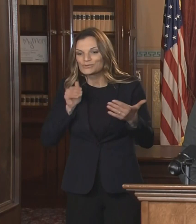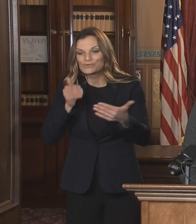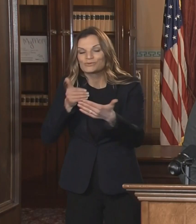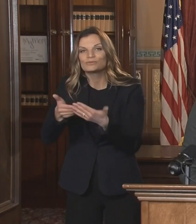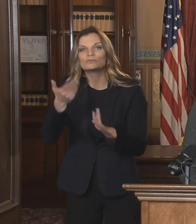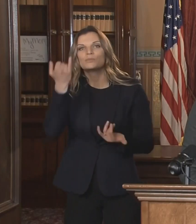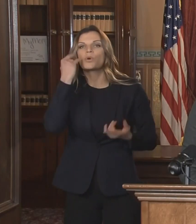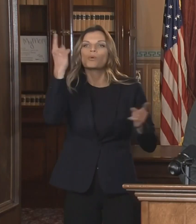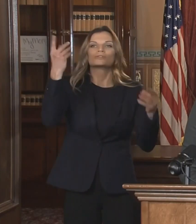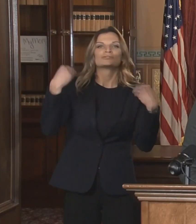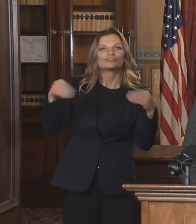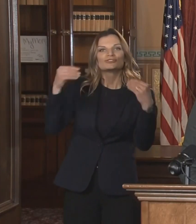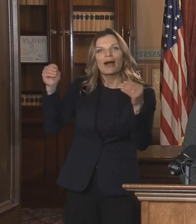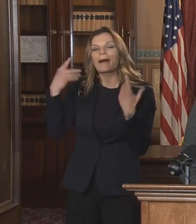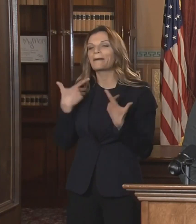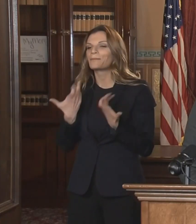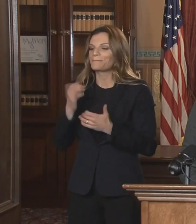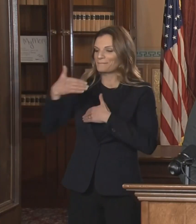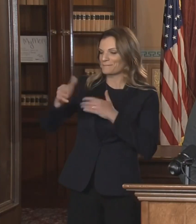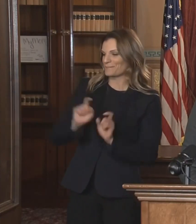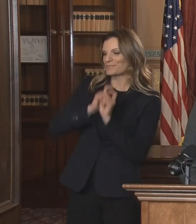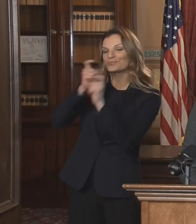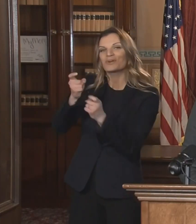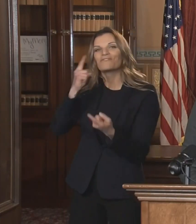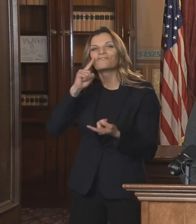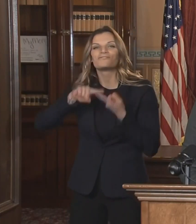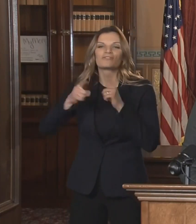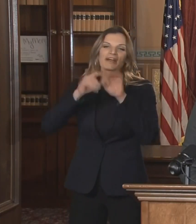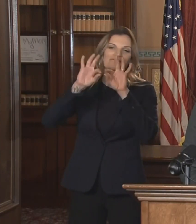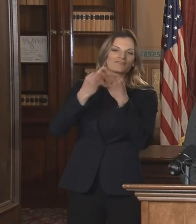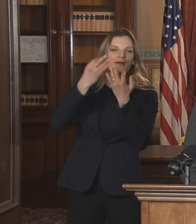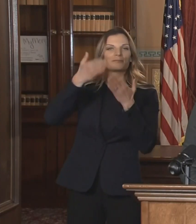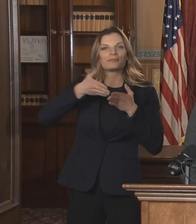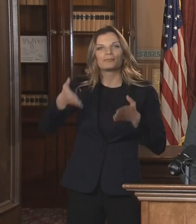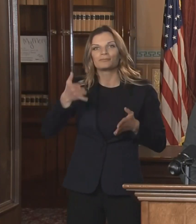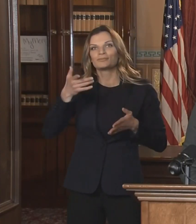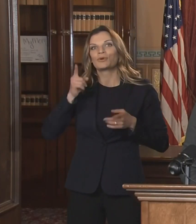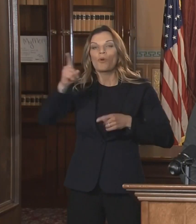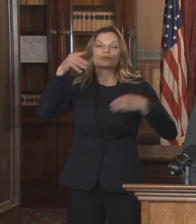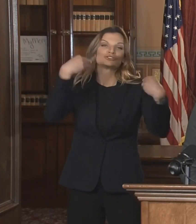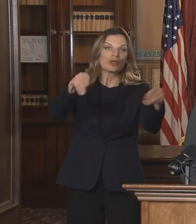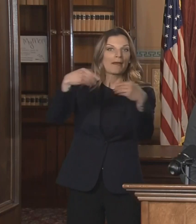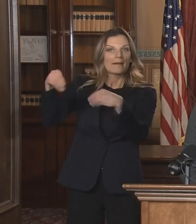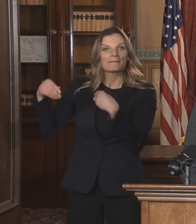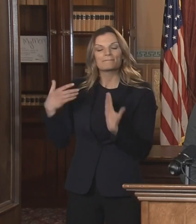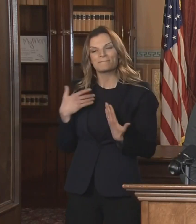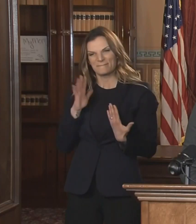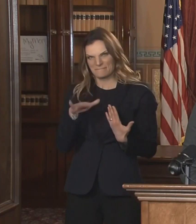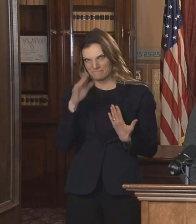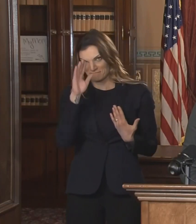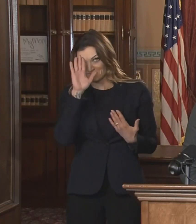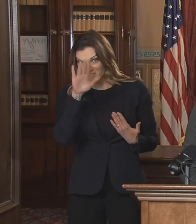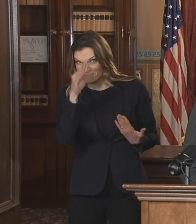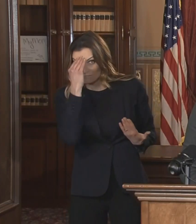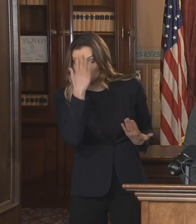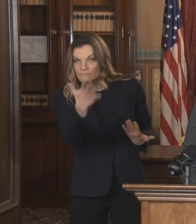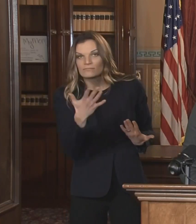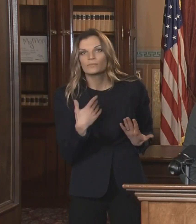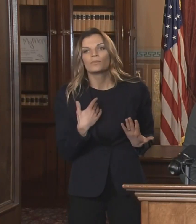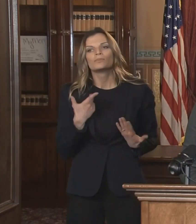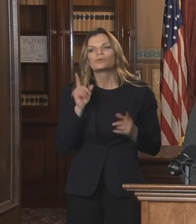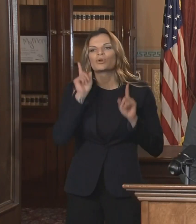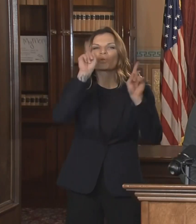friends or neighbors, consider, strongly consider supporting businesses in your